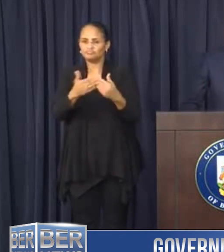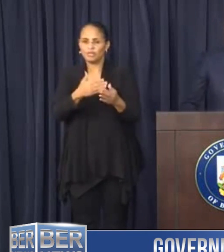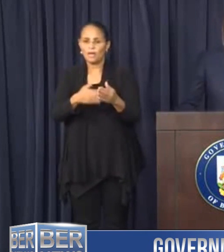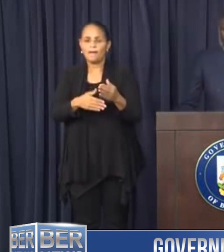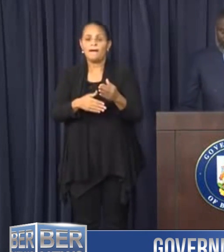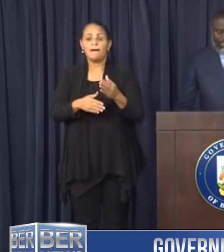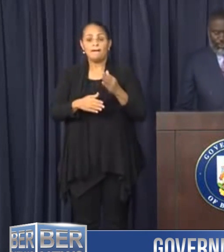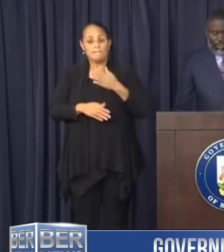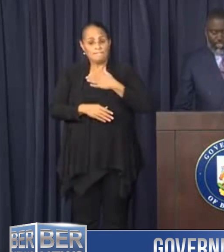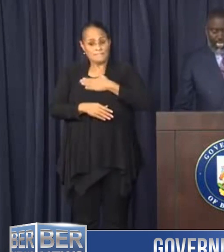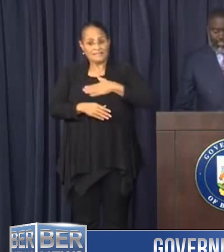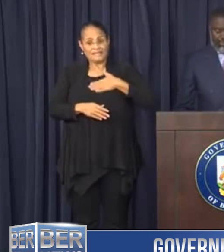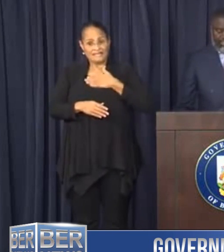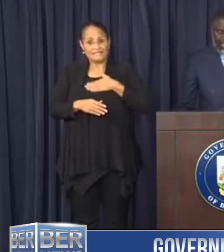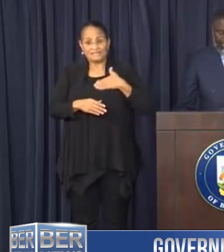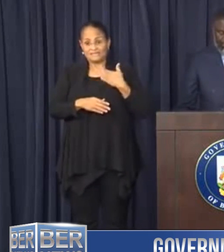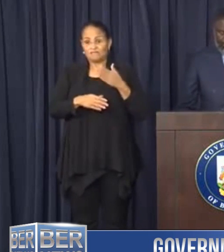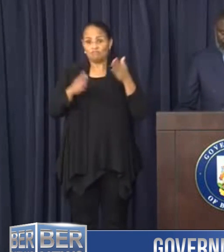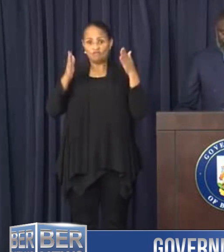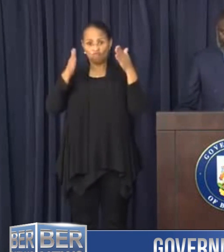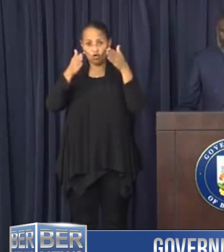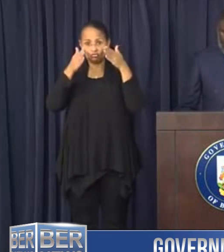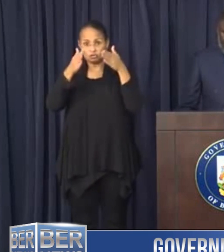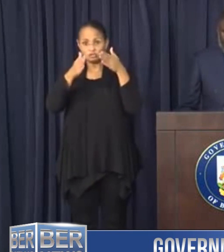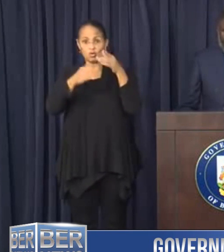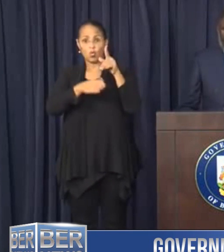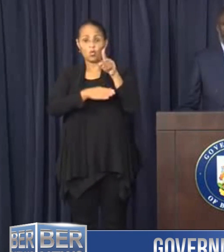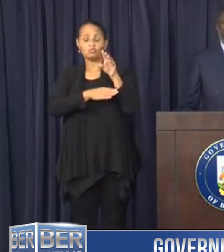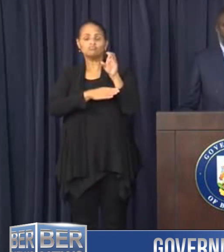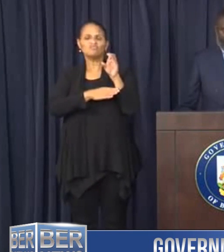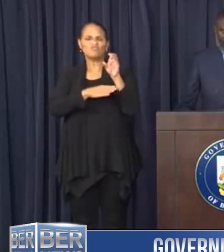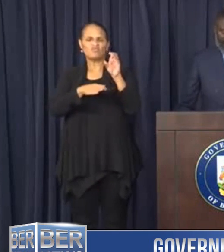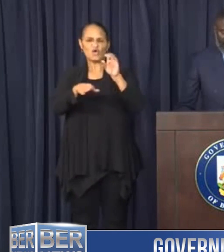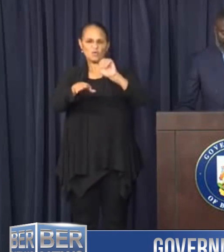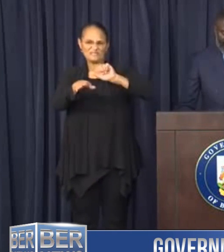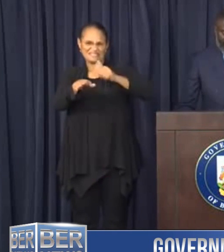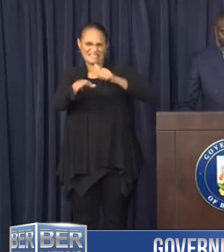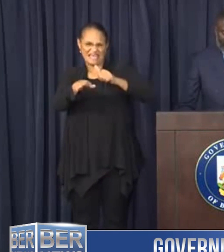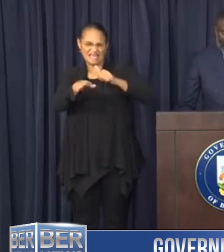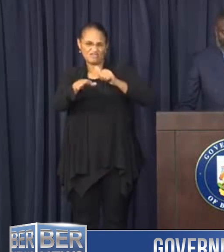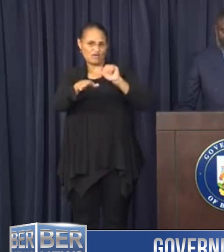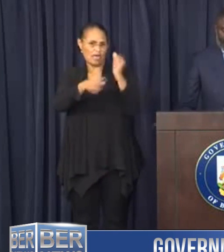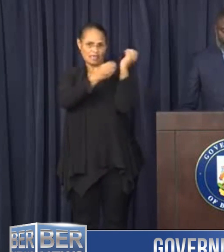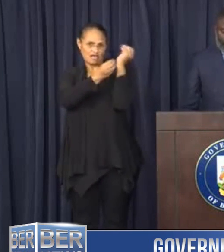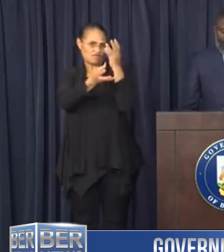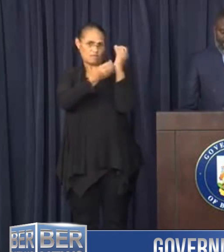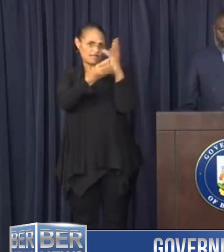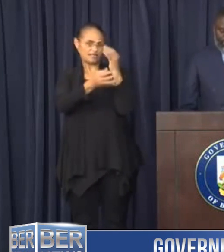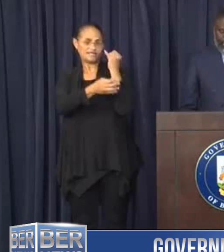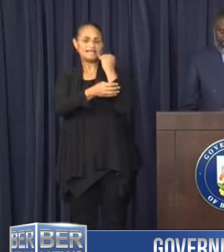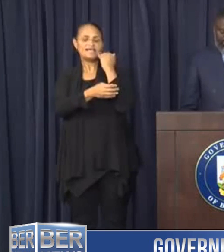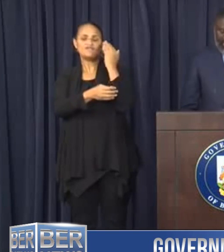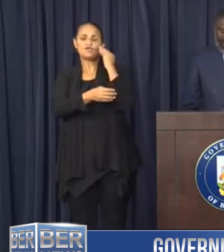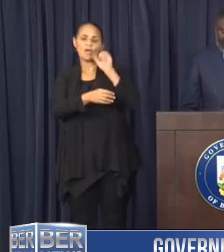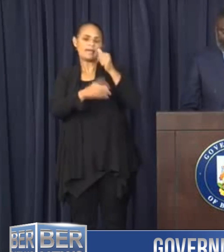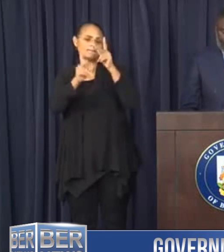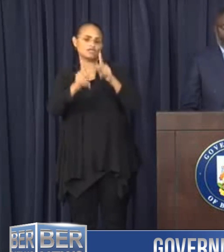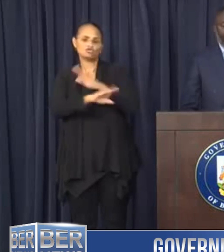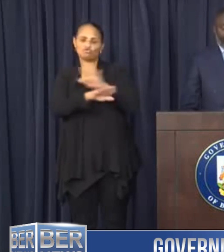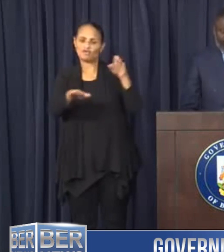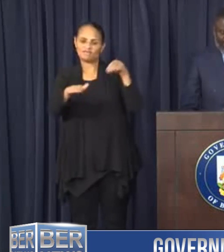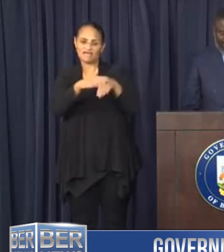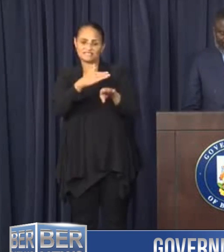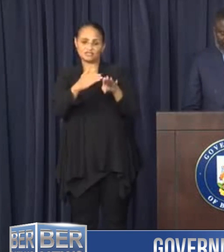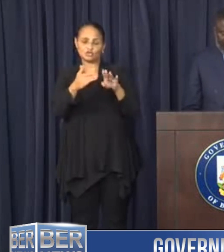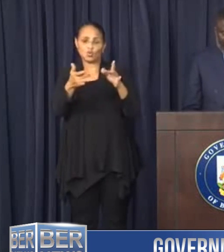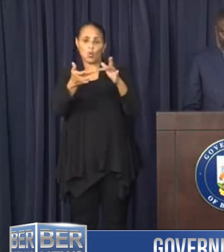tuned to the emergency broadcast station from 10pm tonight from any updates. If you know anyone who doesn't have access to